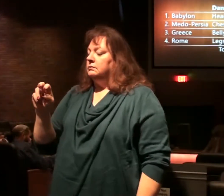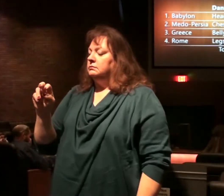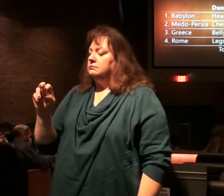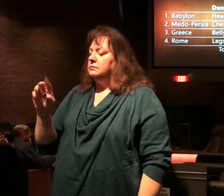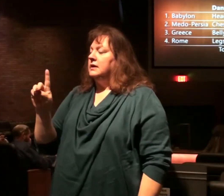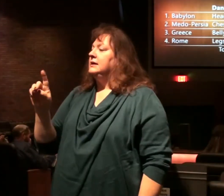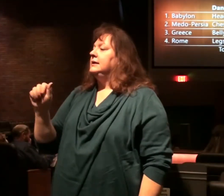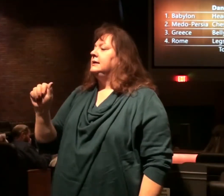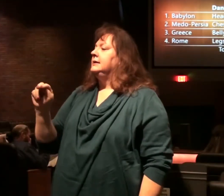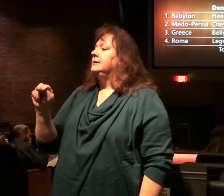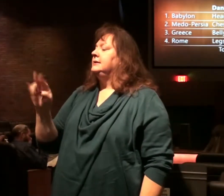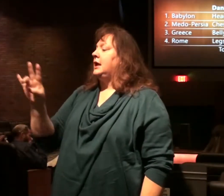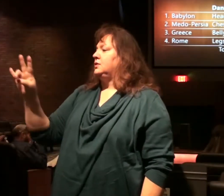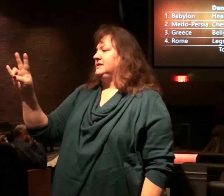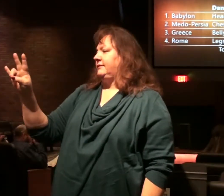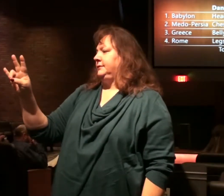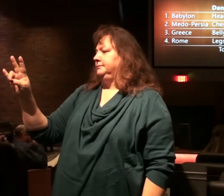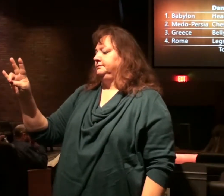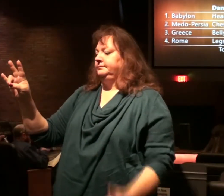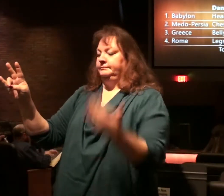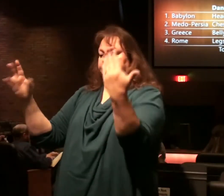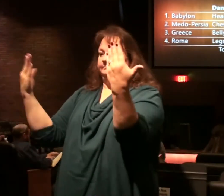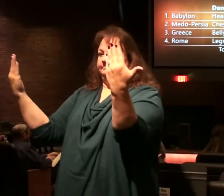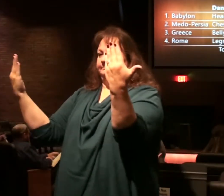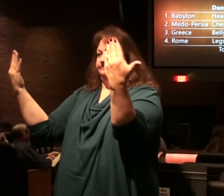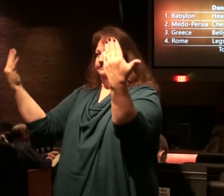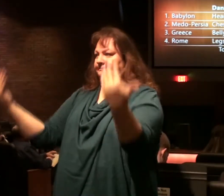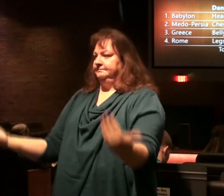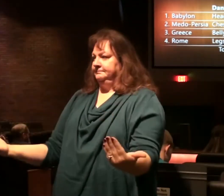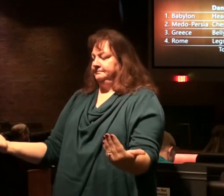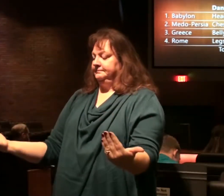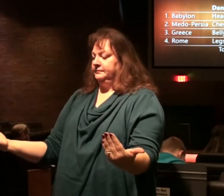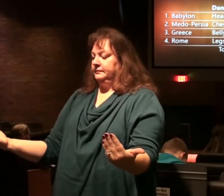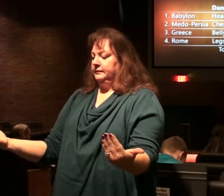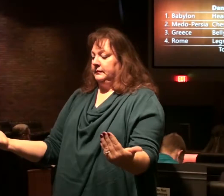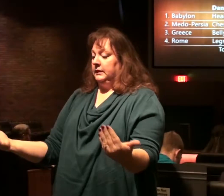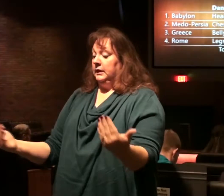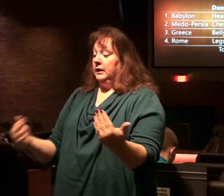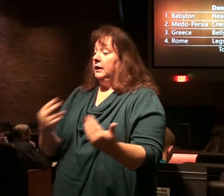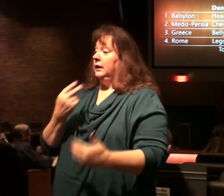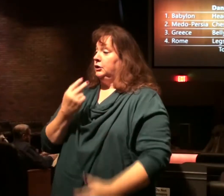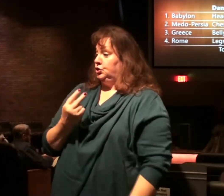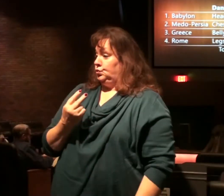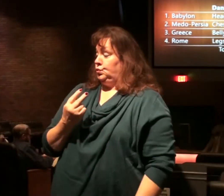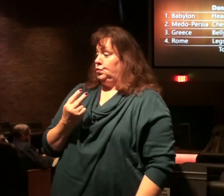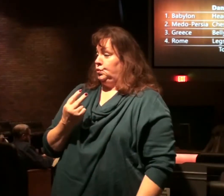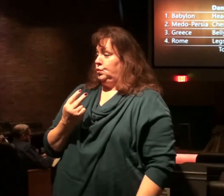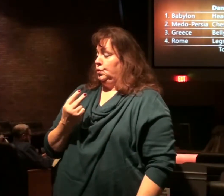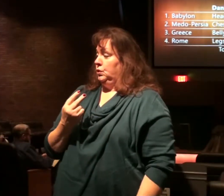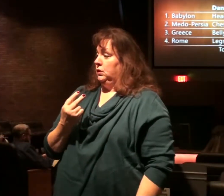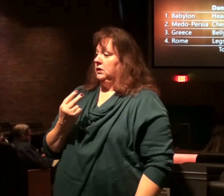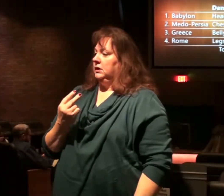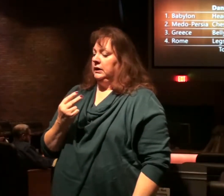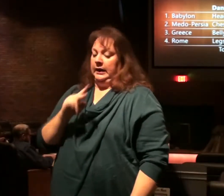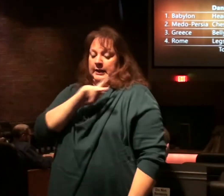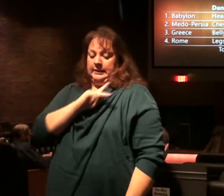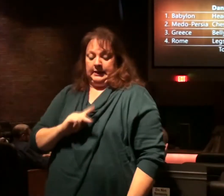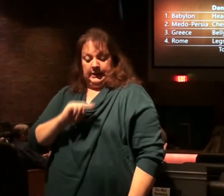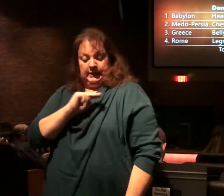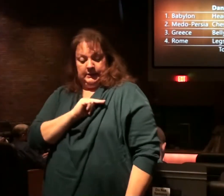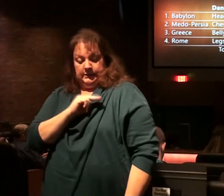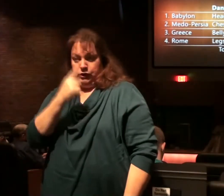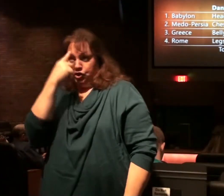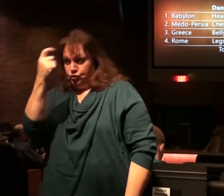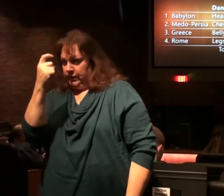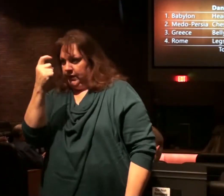and you'll see in the chart, we put these side by side, because in Daniel chapter 2, Nebuchadnezzar had a dream, and Daniel